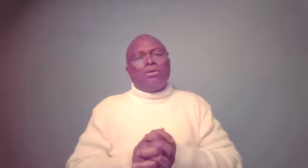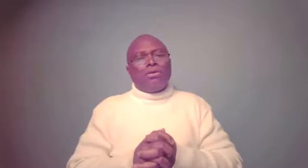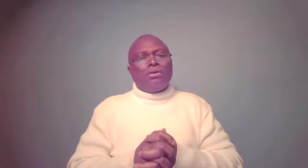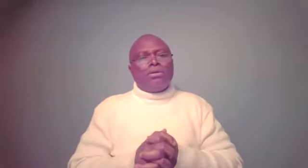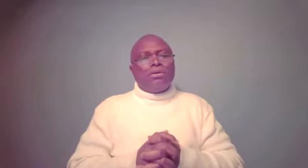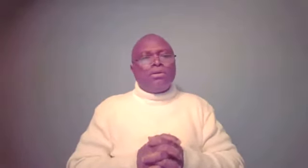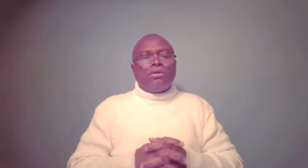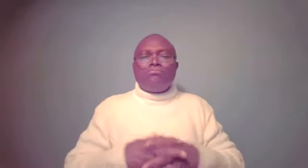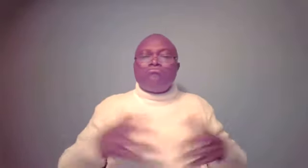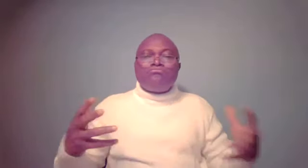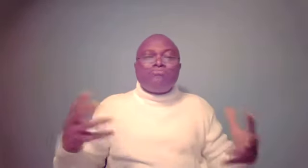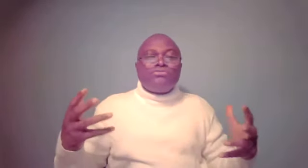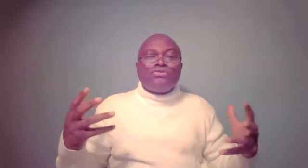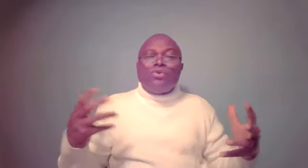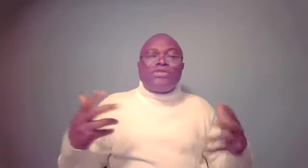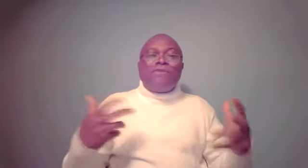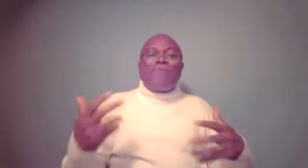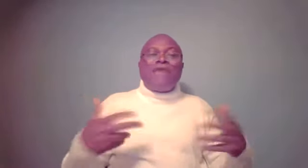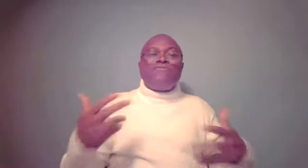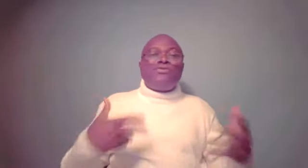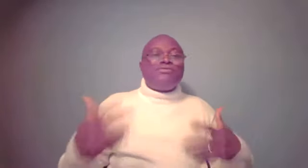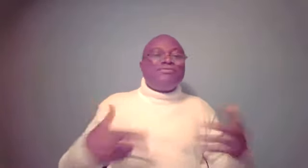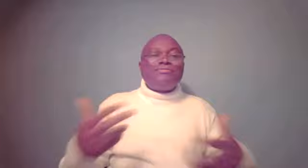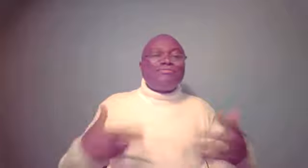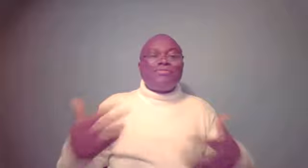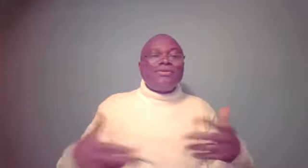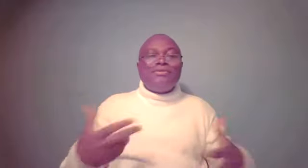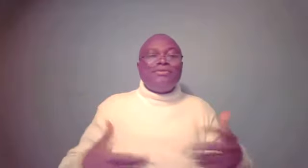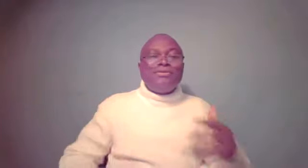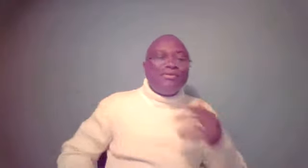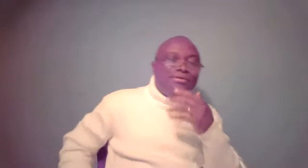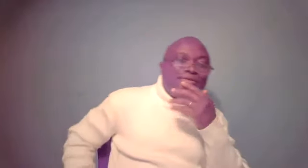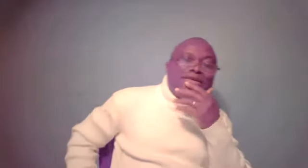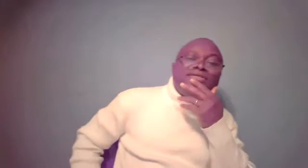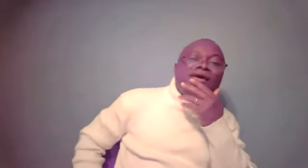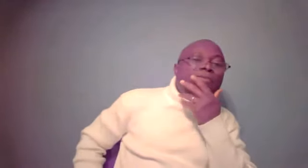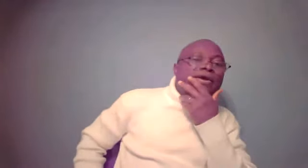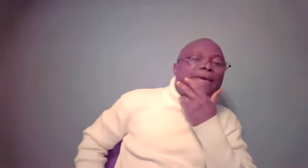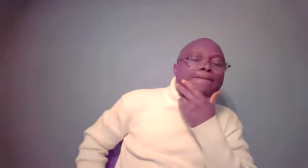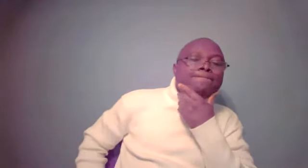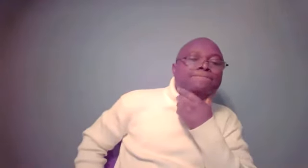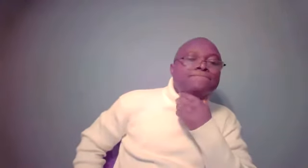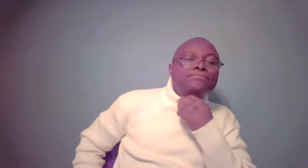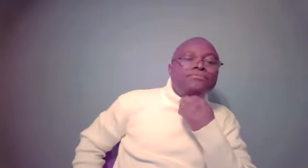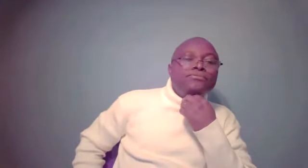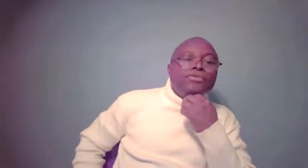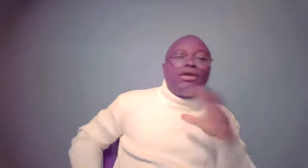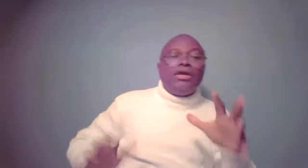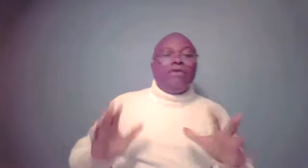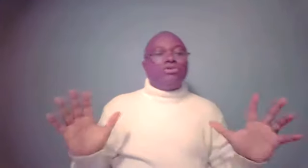was an unmindful destiny helper here. And